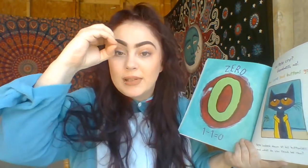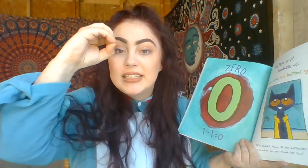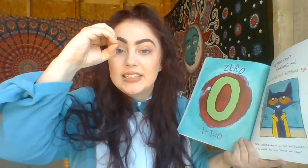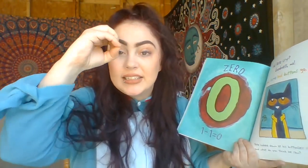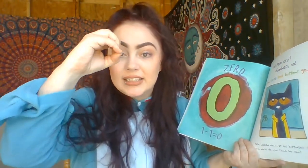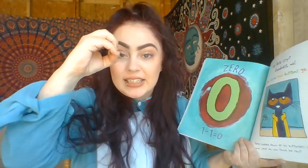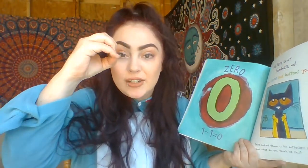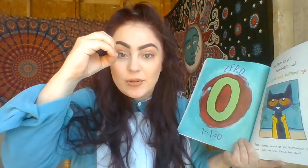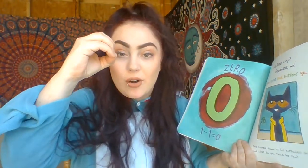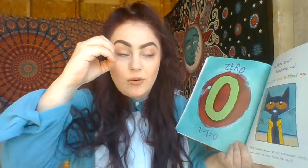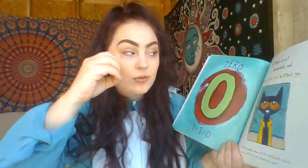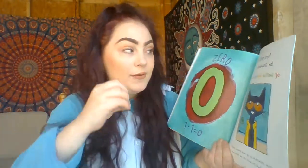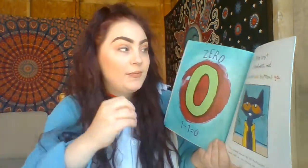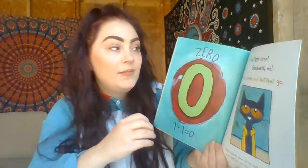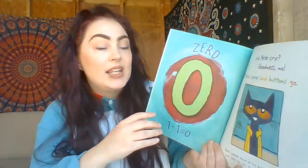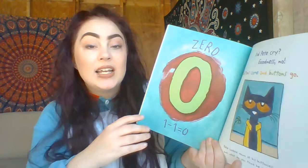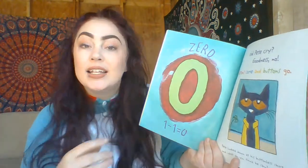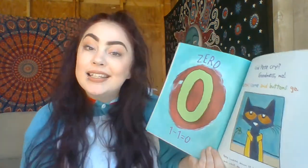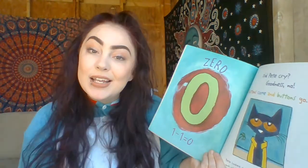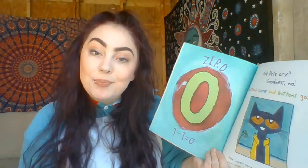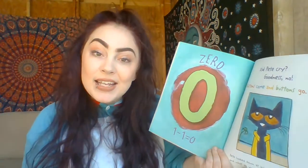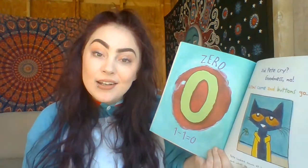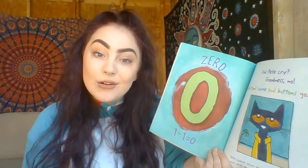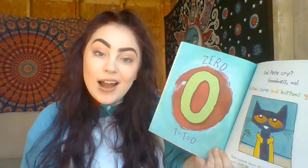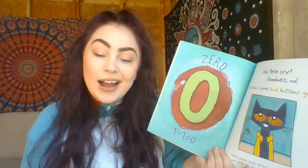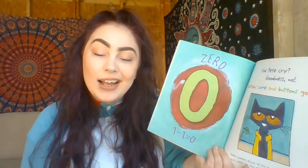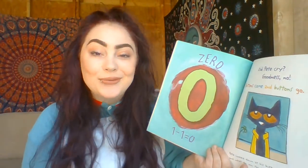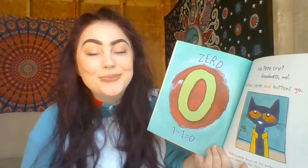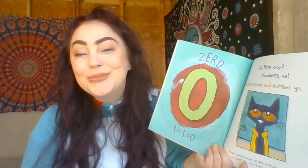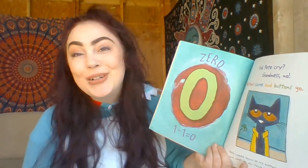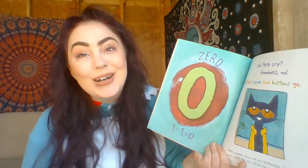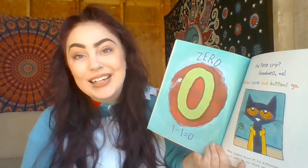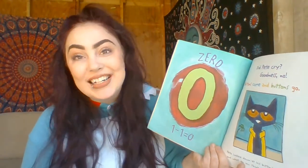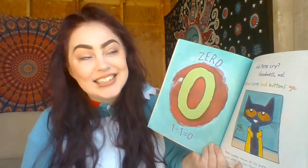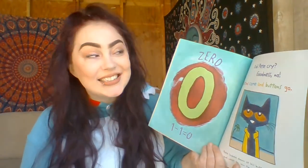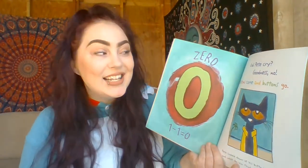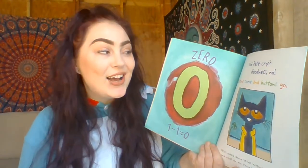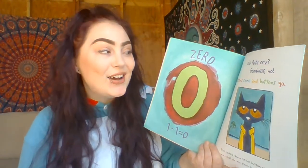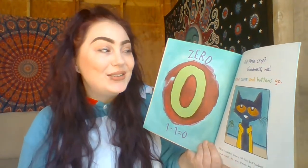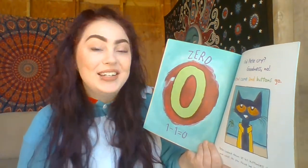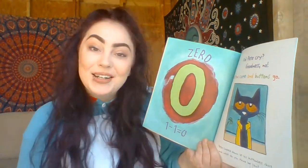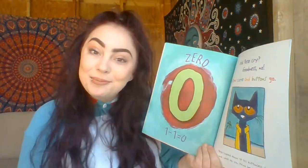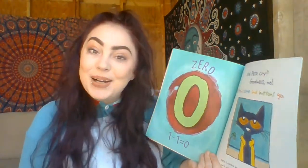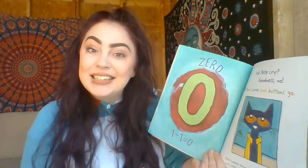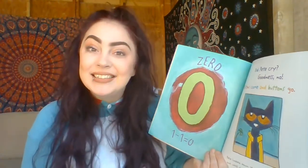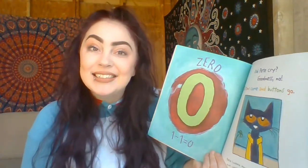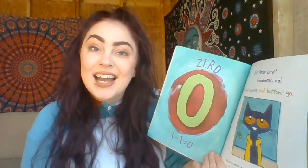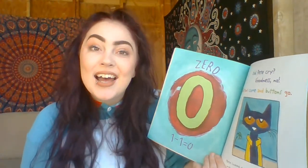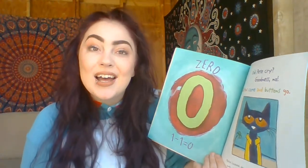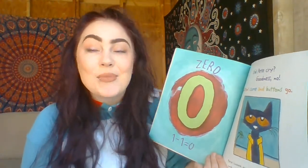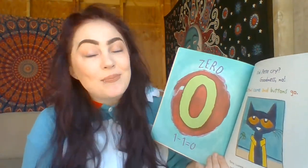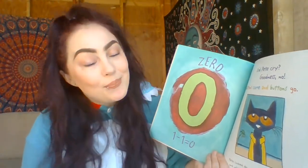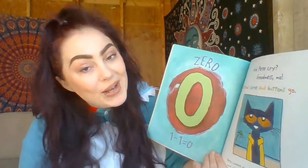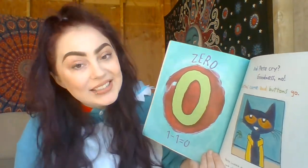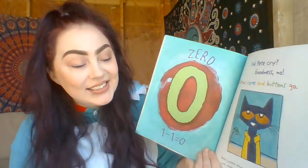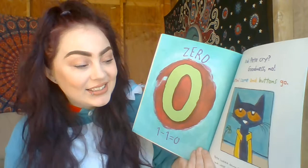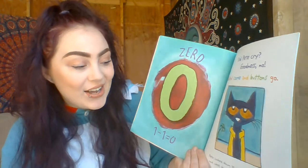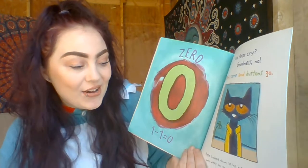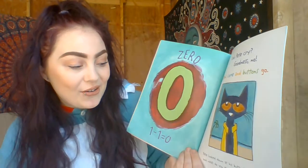makes zero. Did Pete cry? Goodness, no. Buttons come and buttons go.